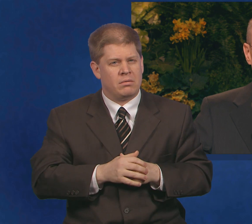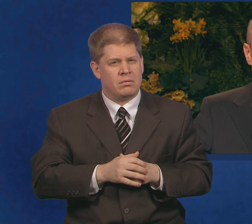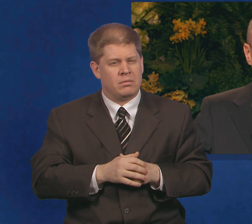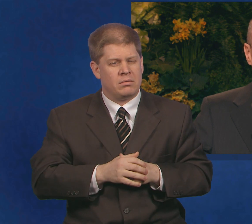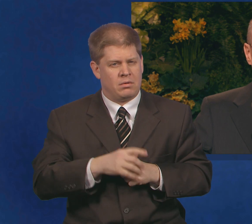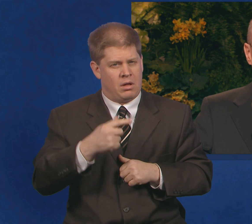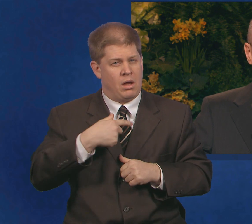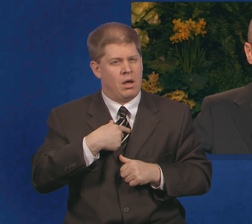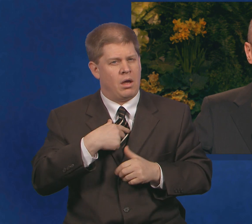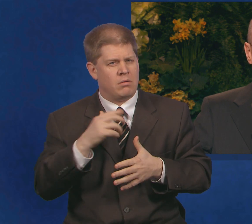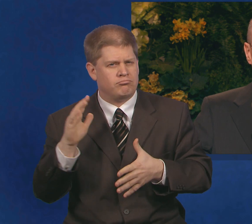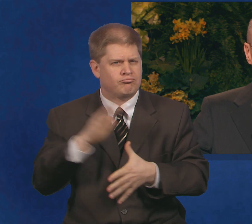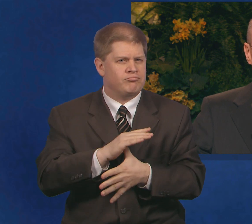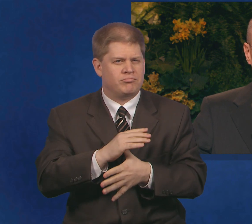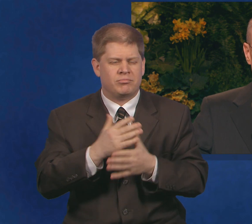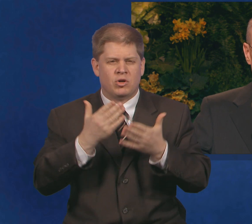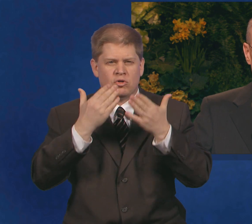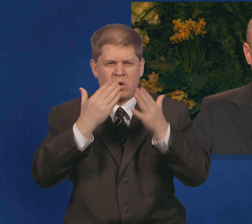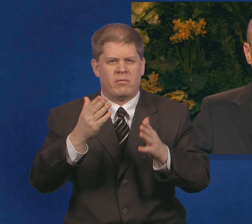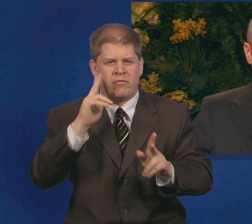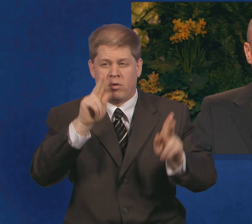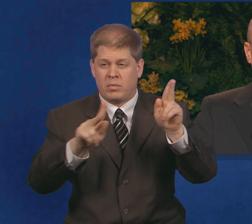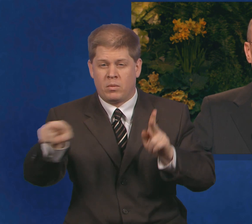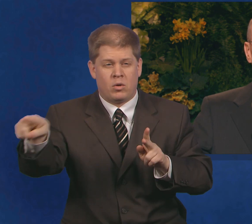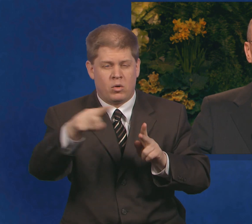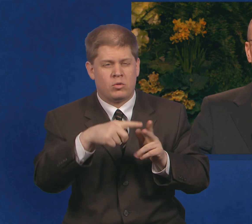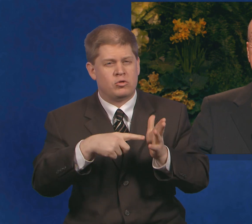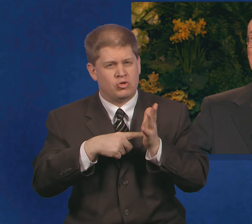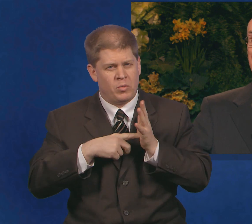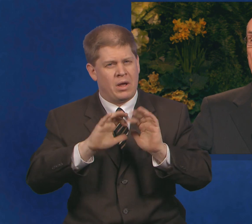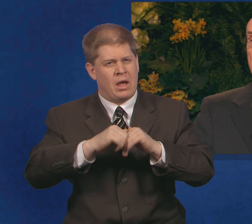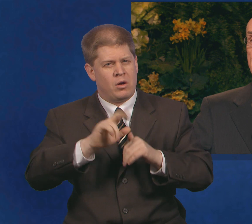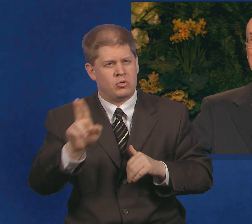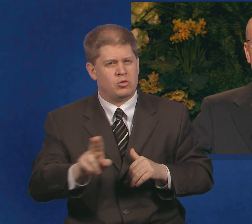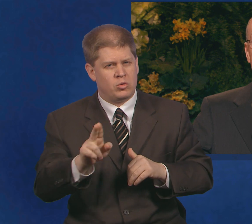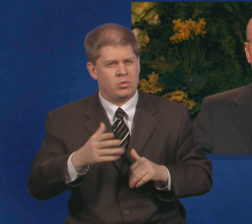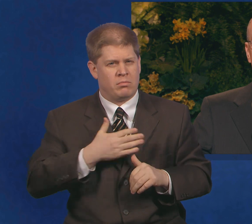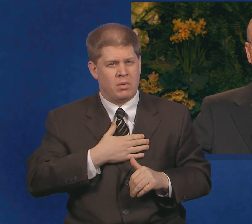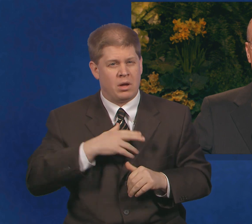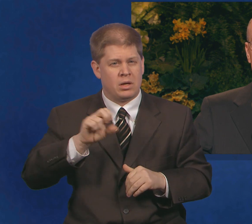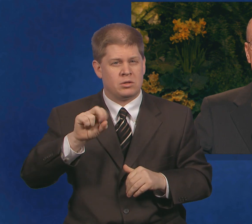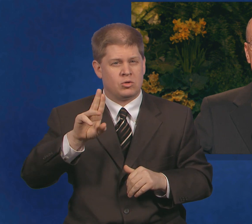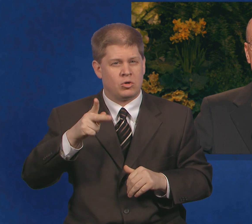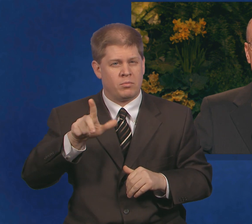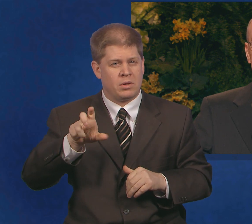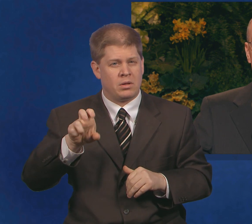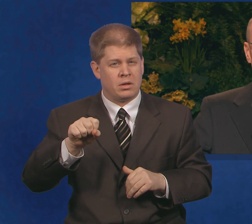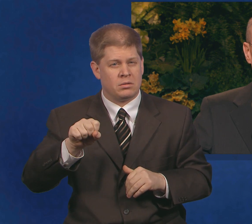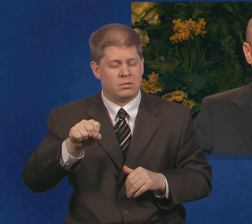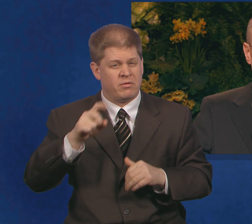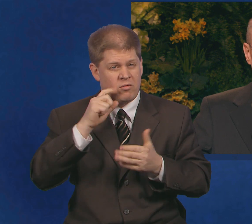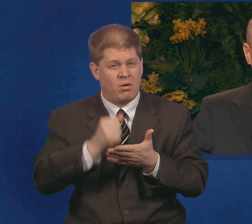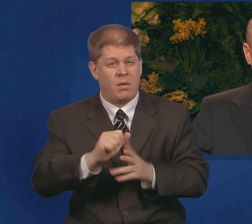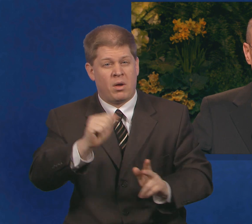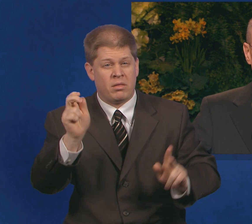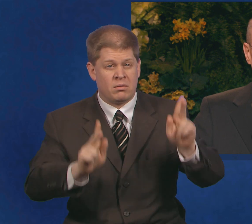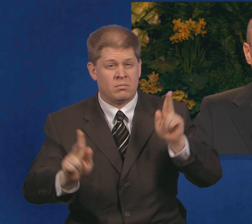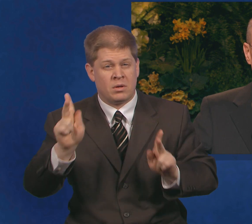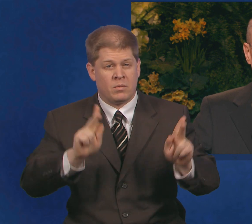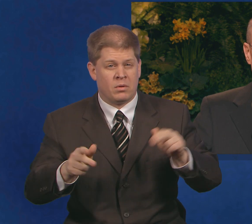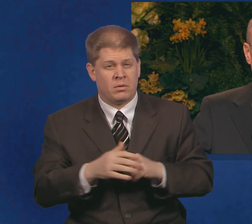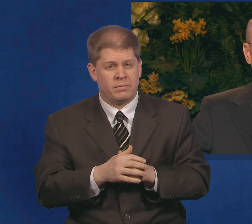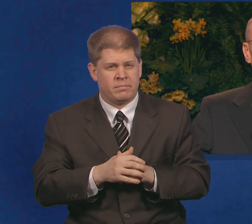most grateful for those who showed me how to use some of my surplus to help others.